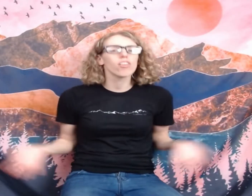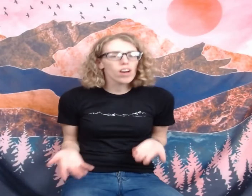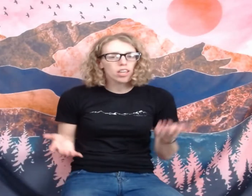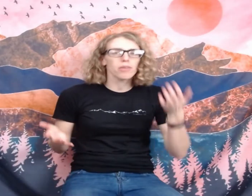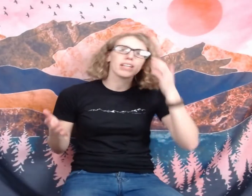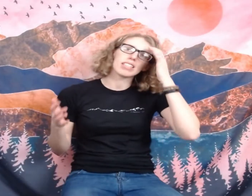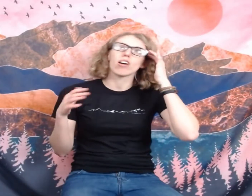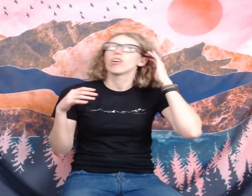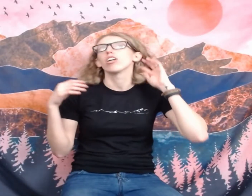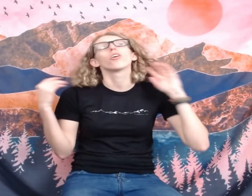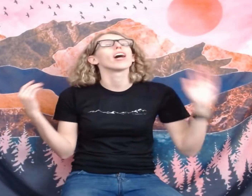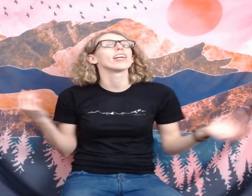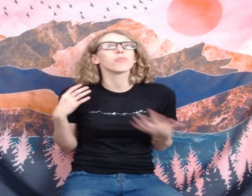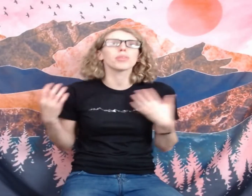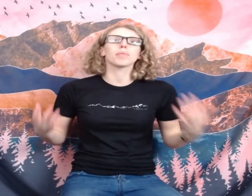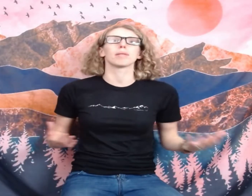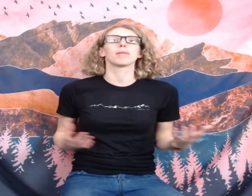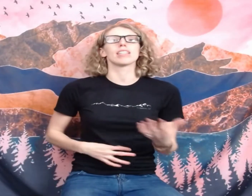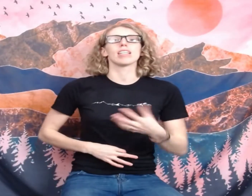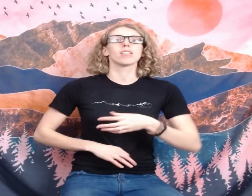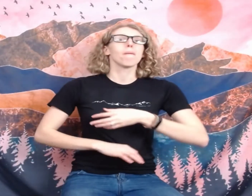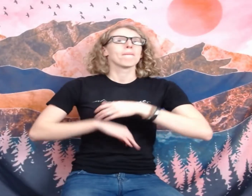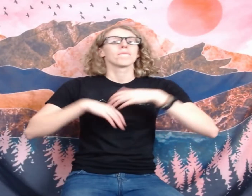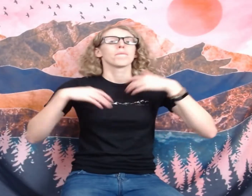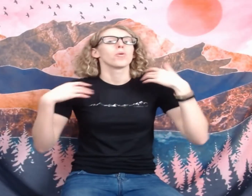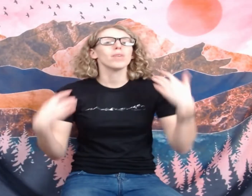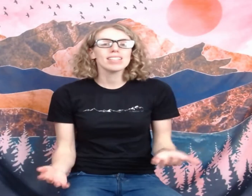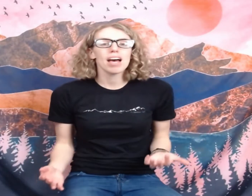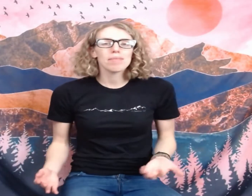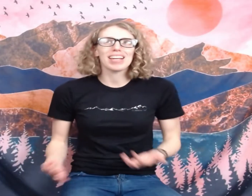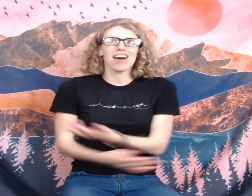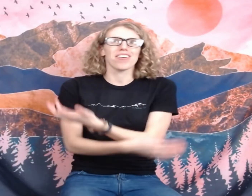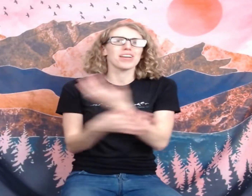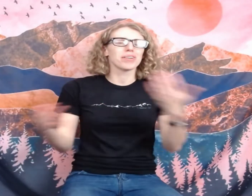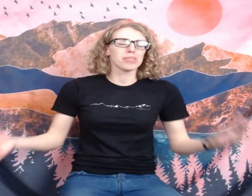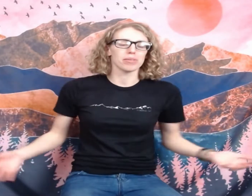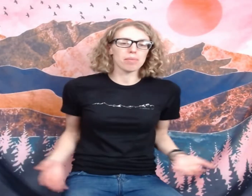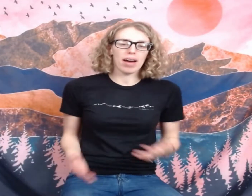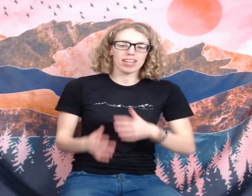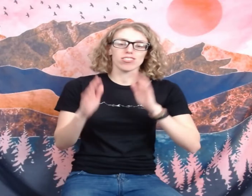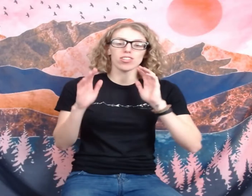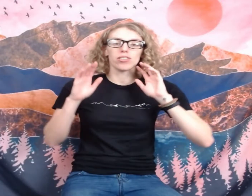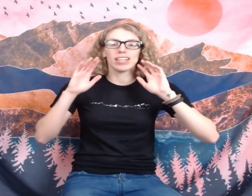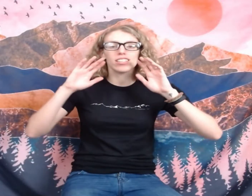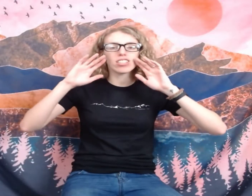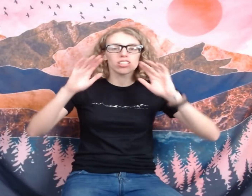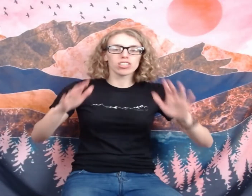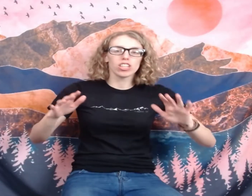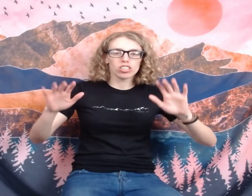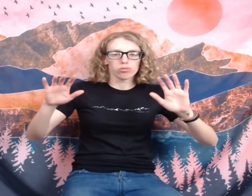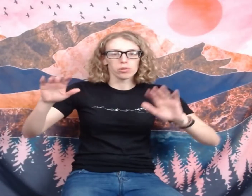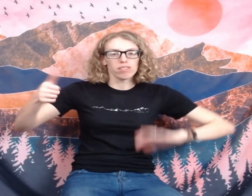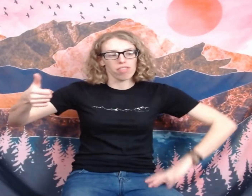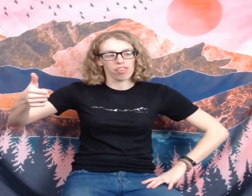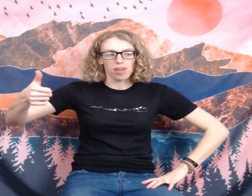value is now I know kind of what the purpose is. What does that mean? How do I know which one to buy? So here's a good rule of thumb.